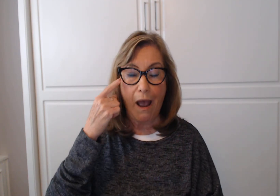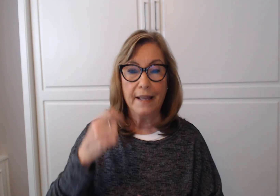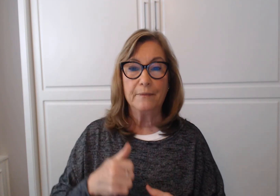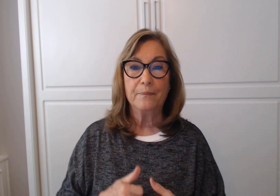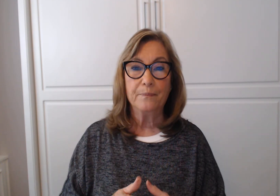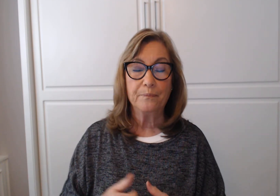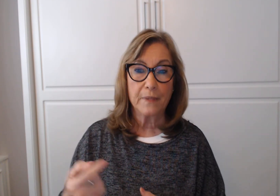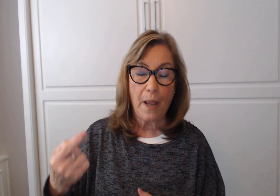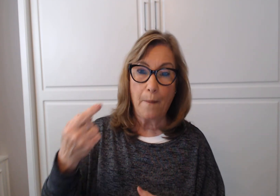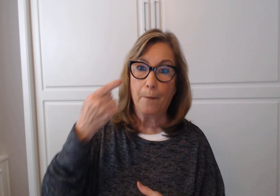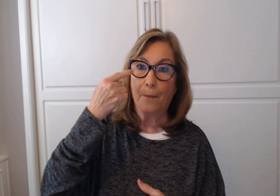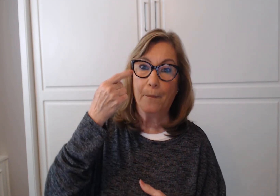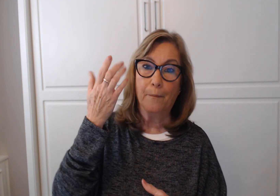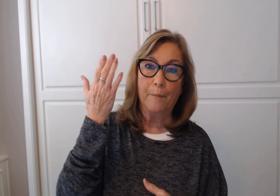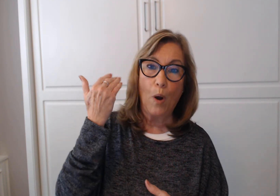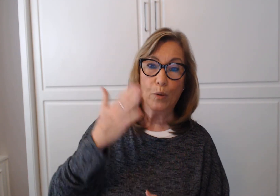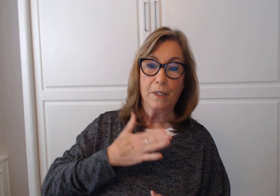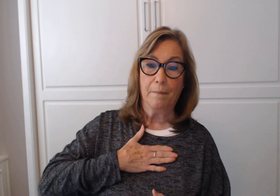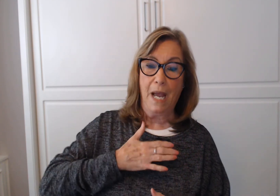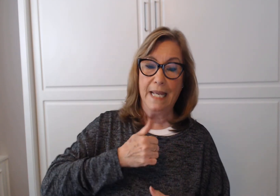Poked. Myself. In. The.